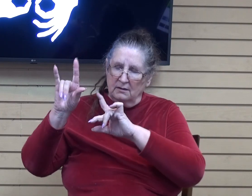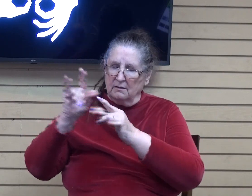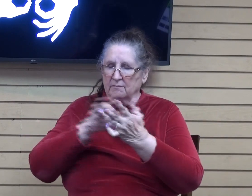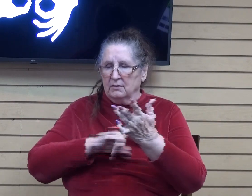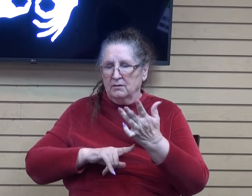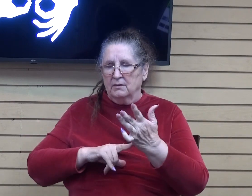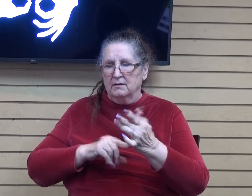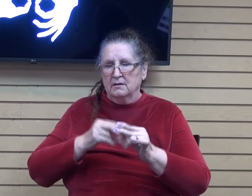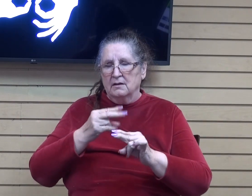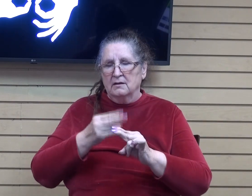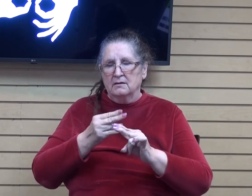precious name amen